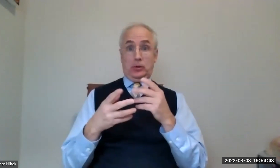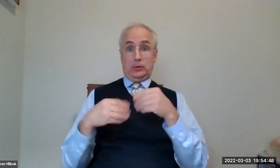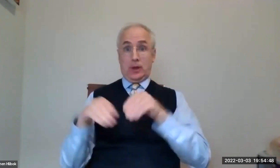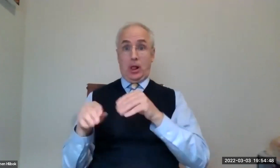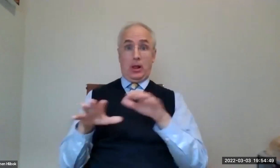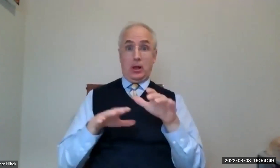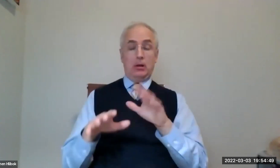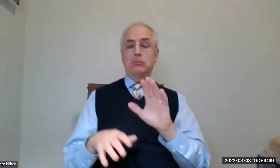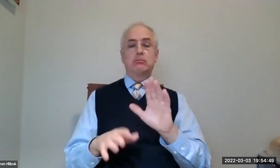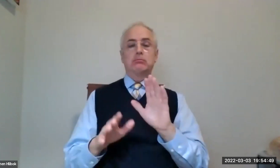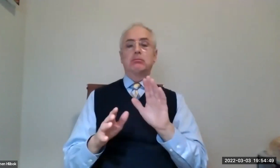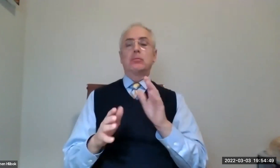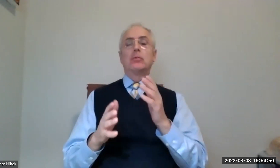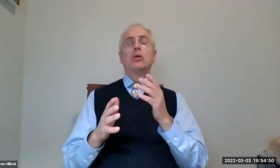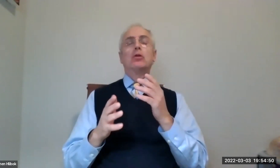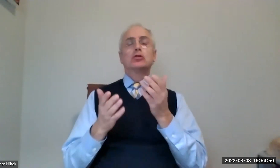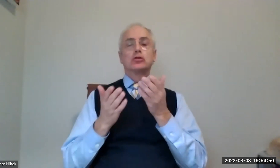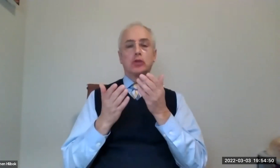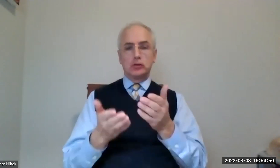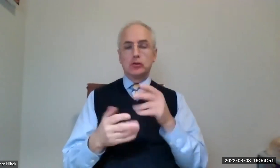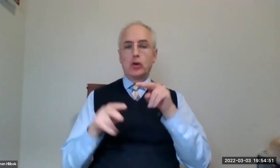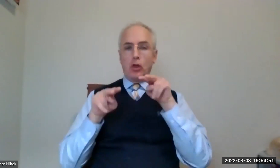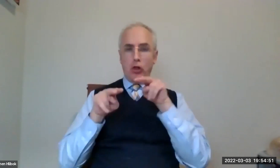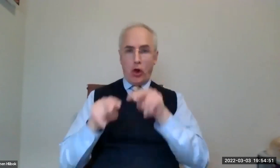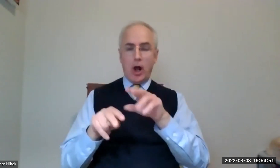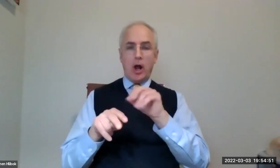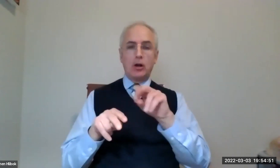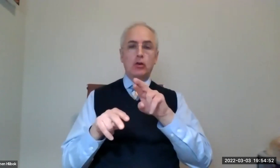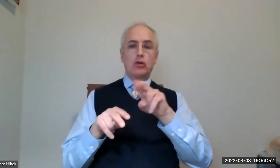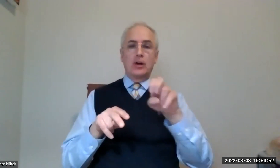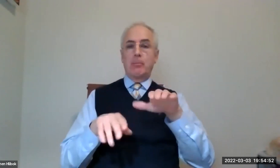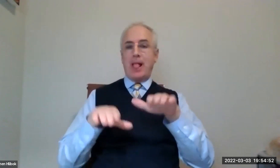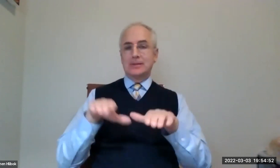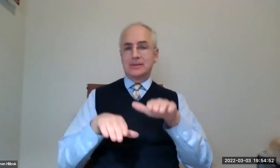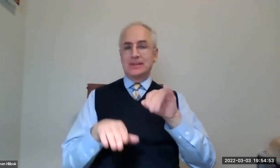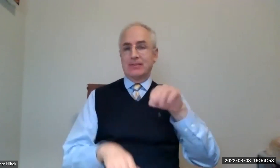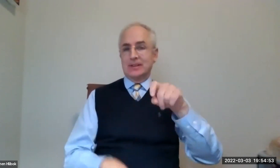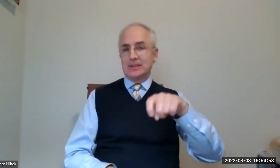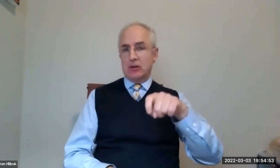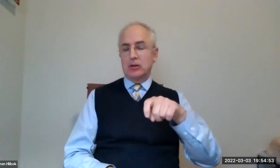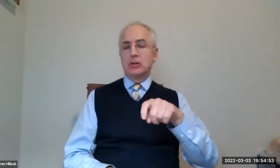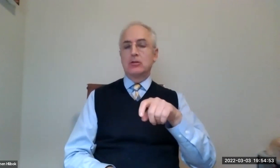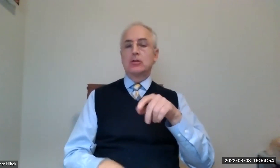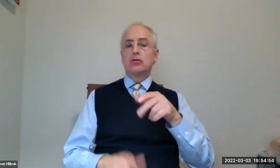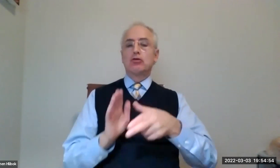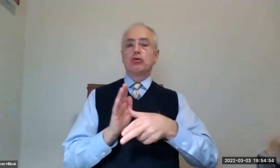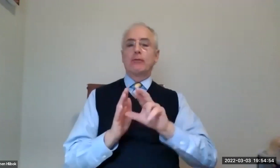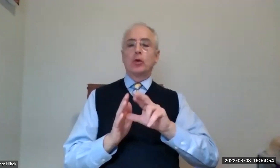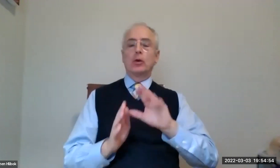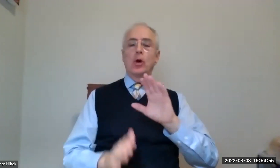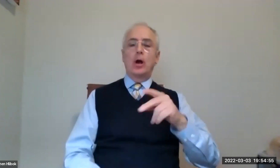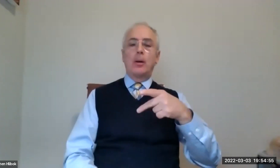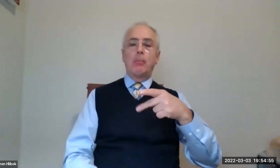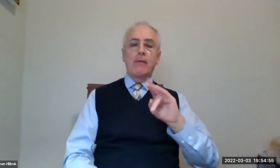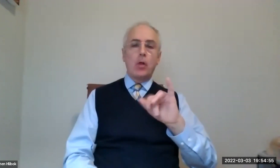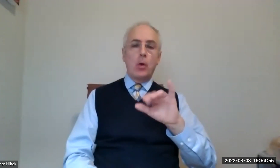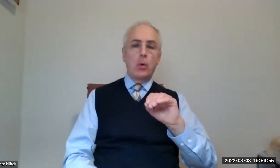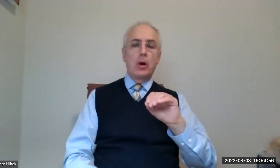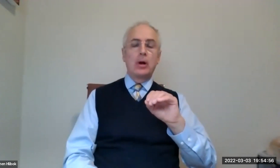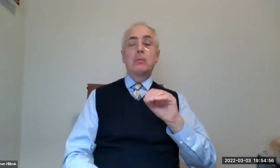So when you think about selling, buying, moving stocks, moving investments, take a look at it and